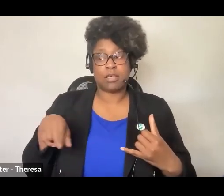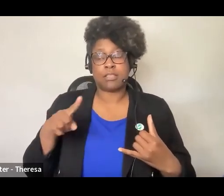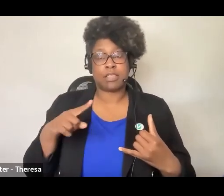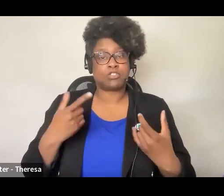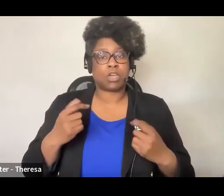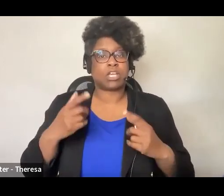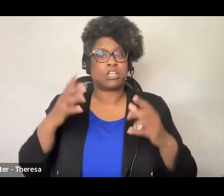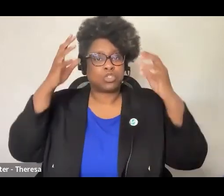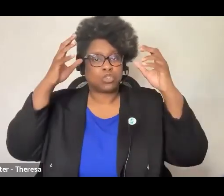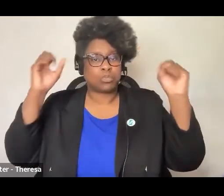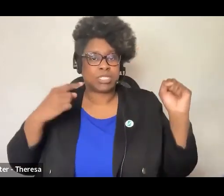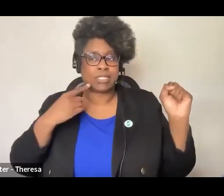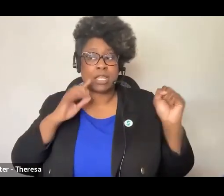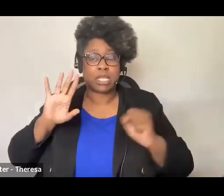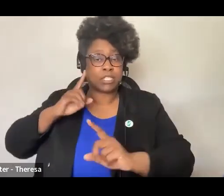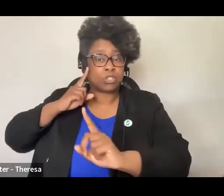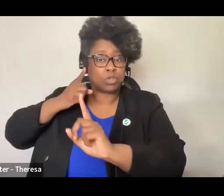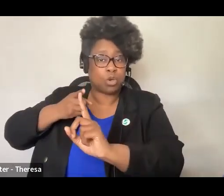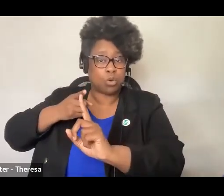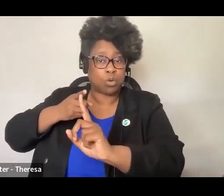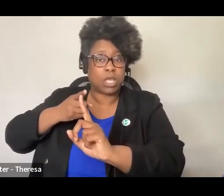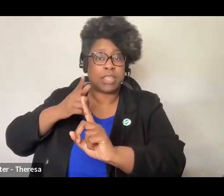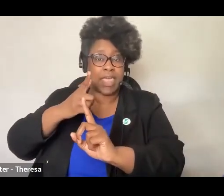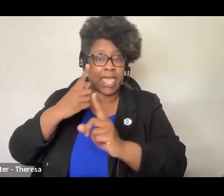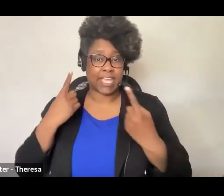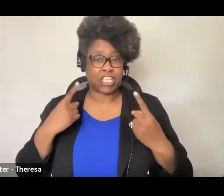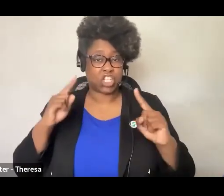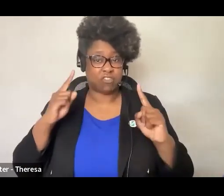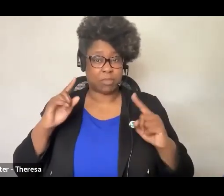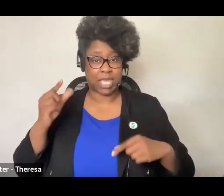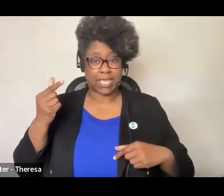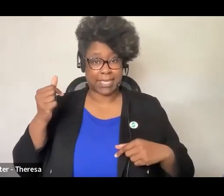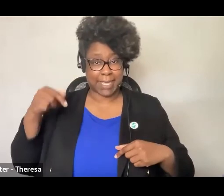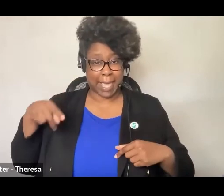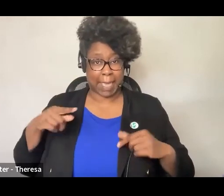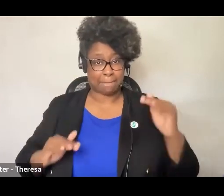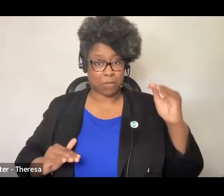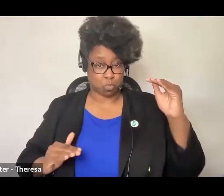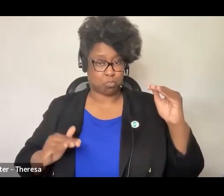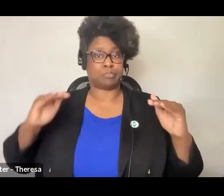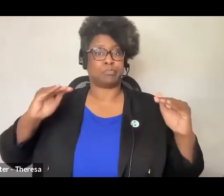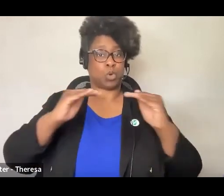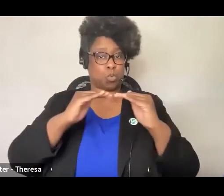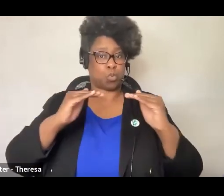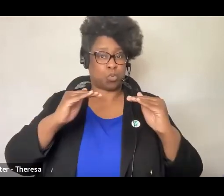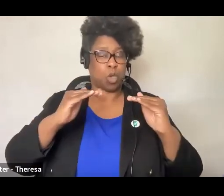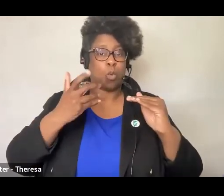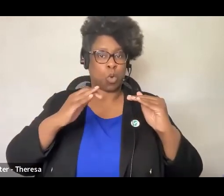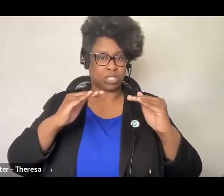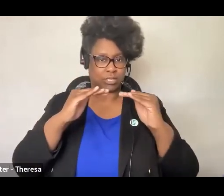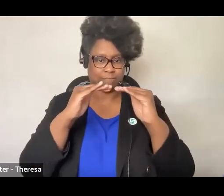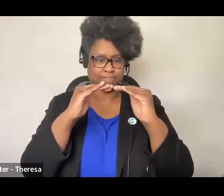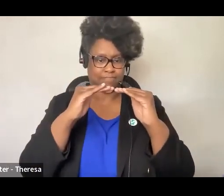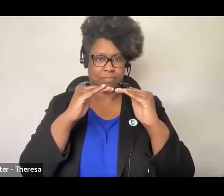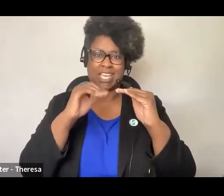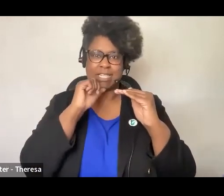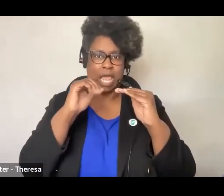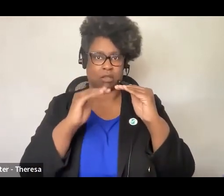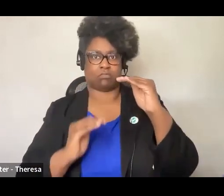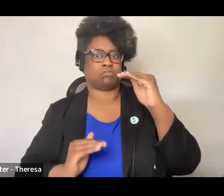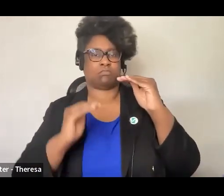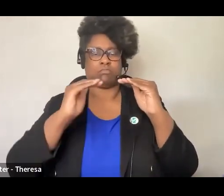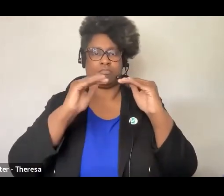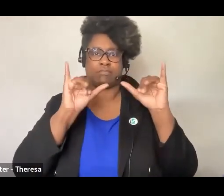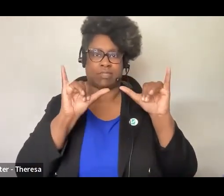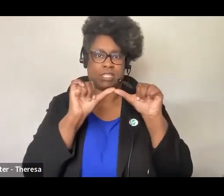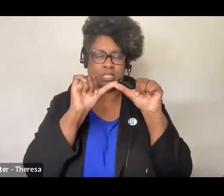superintendent would say that his goal is to close the achievement gap before it opens so intervene really early in students' lives so that students have access to rigorous instruction